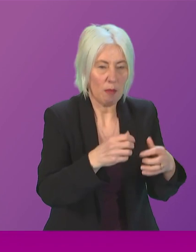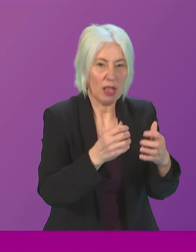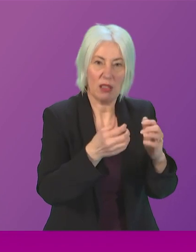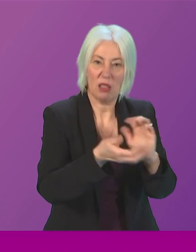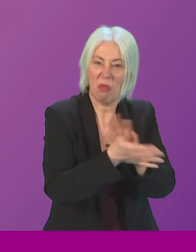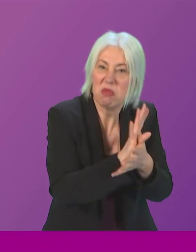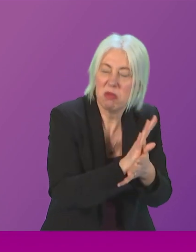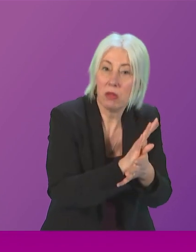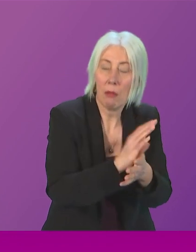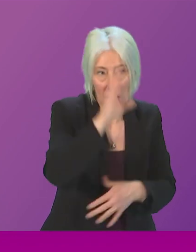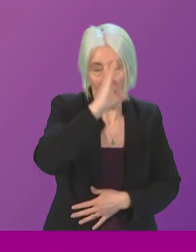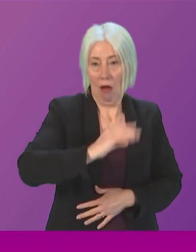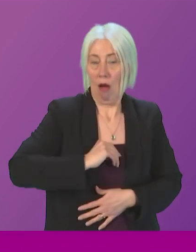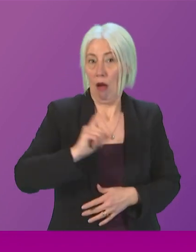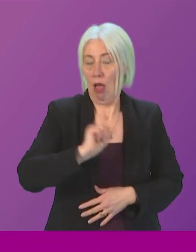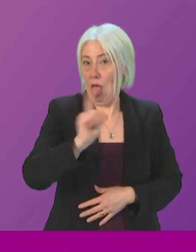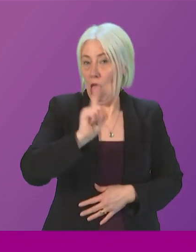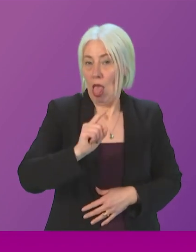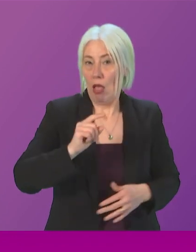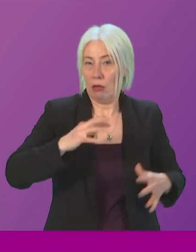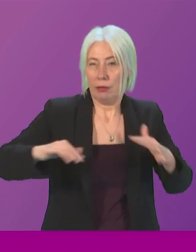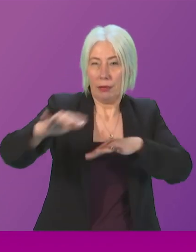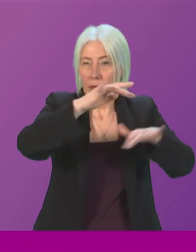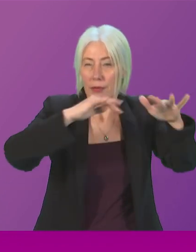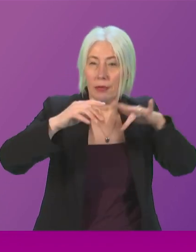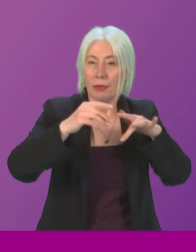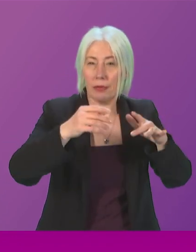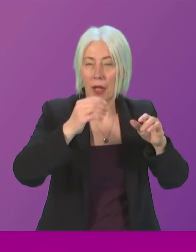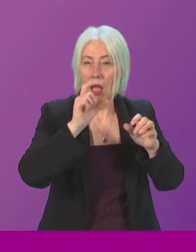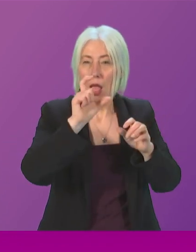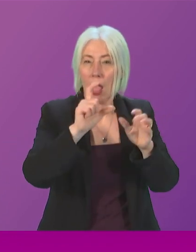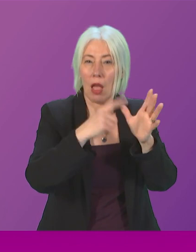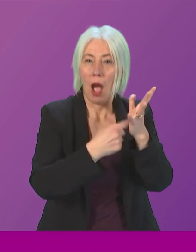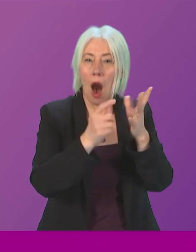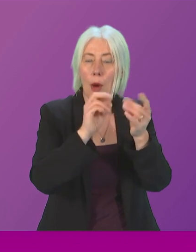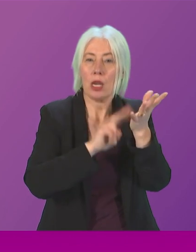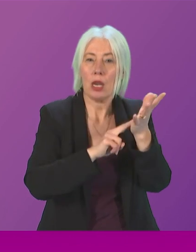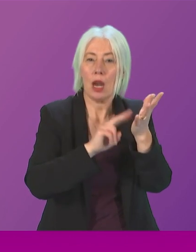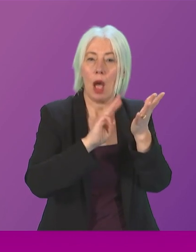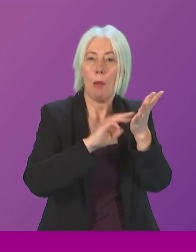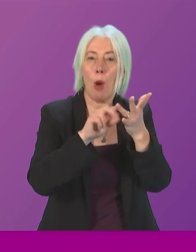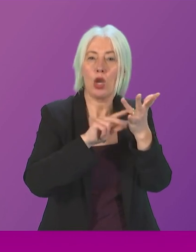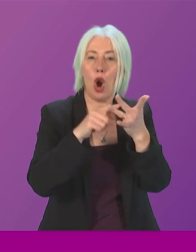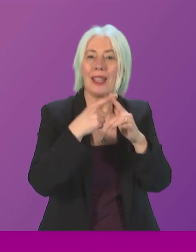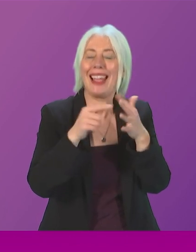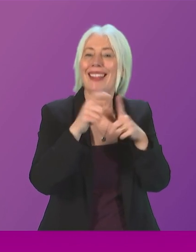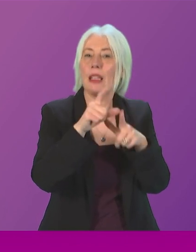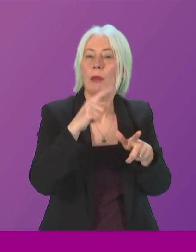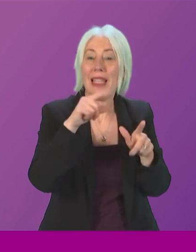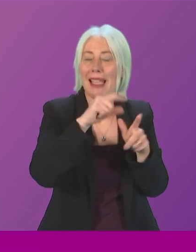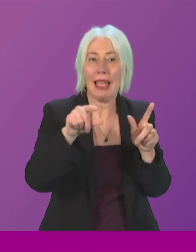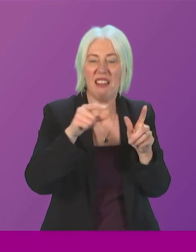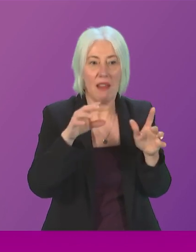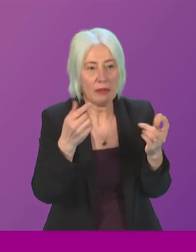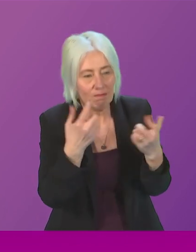legal requirement to include a carbon monoxide detector in any room with a carbon-fuelled appliance fitting one of these detectors is